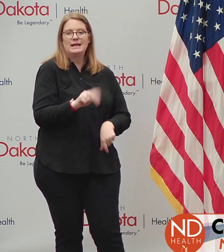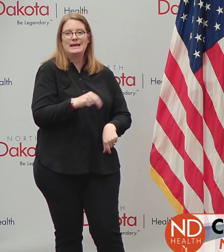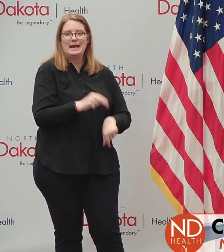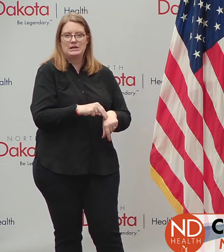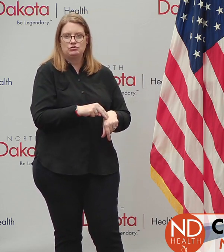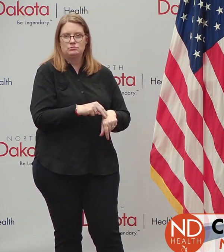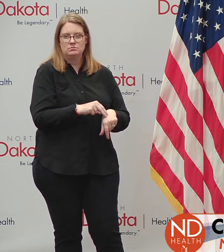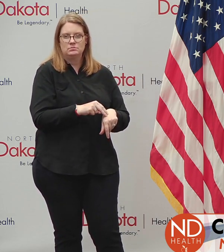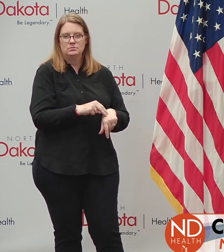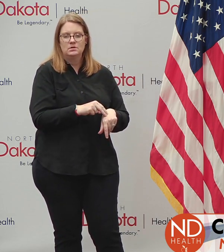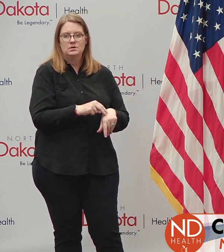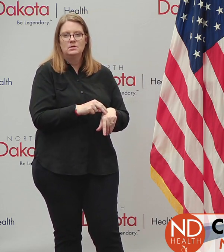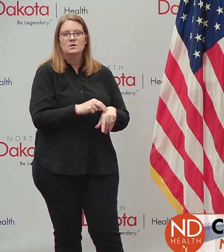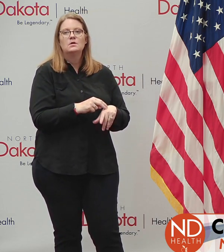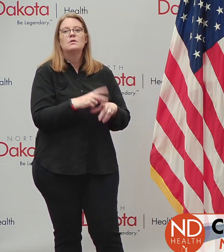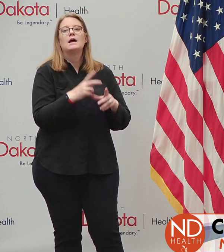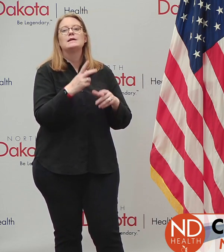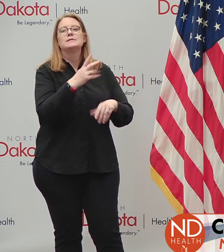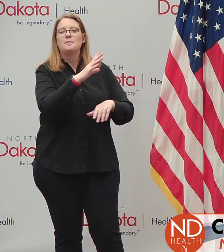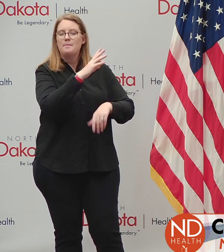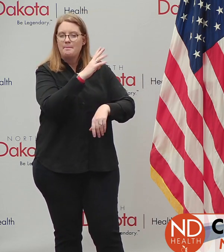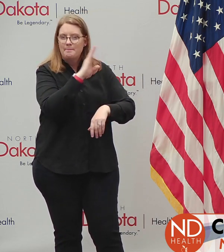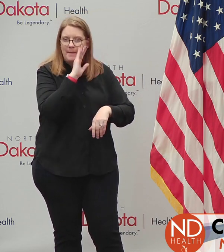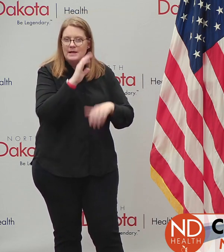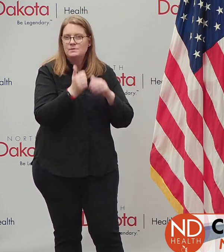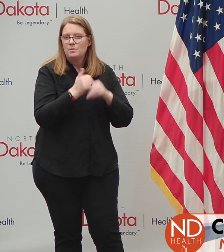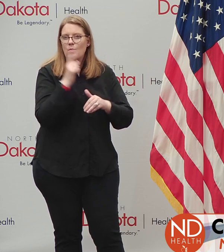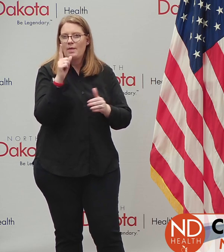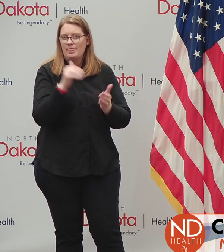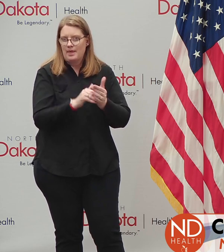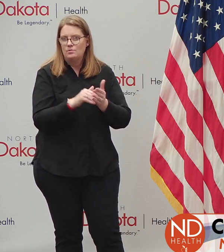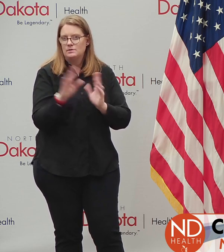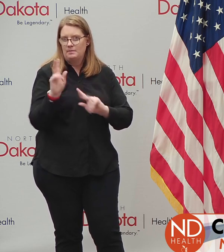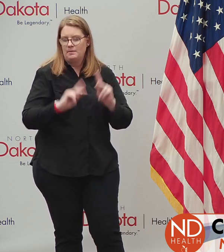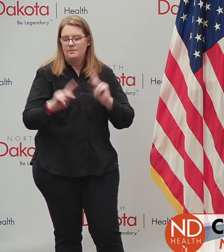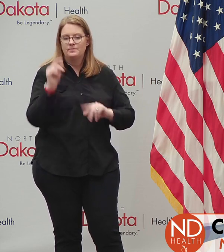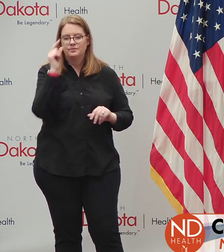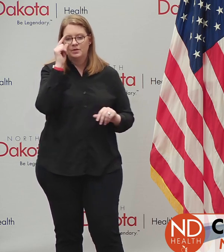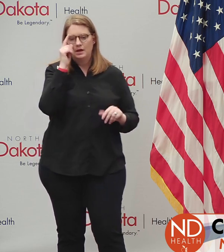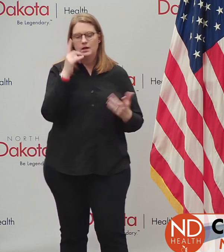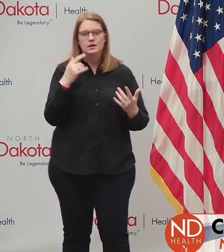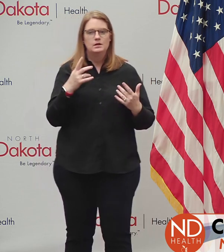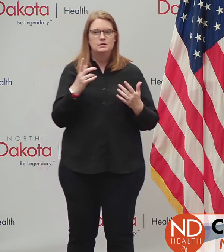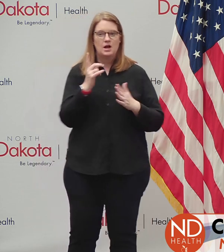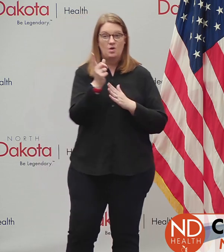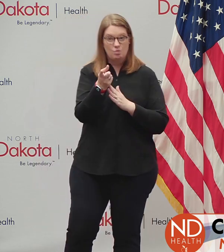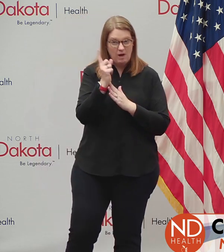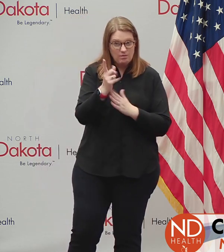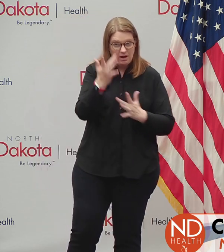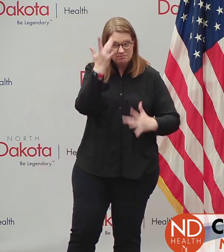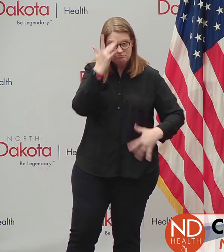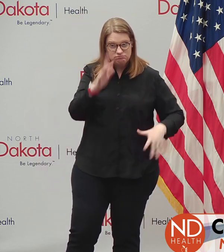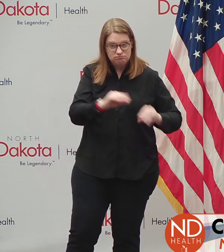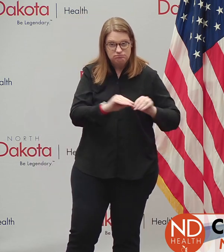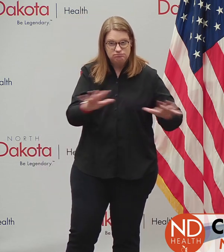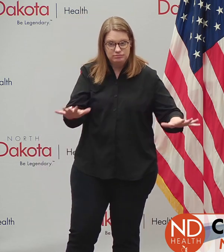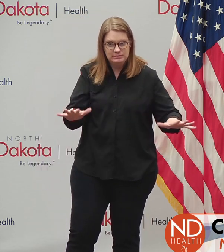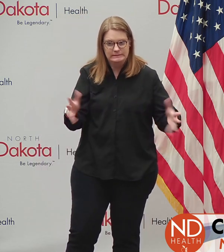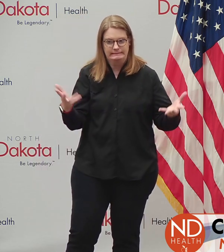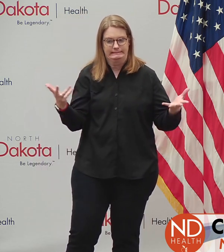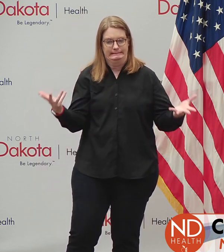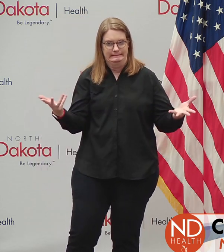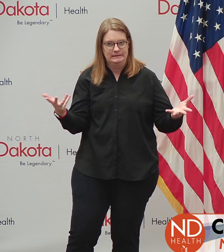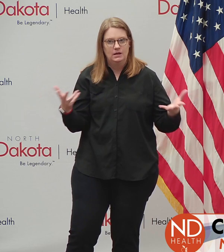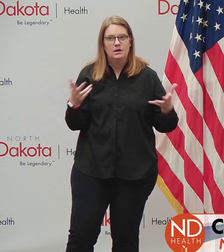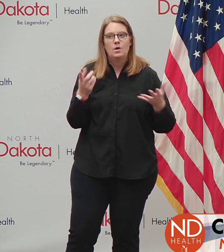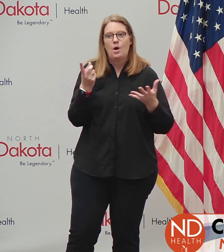inpatient beds per thousand populations. So, early on in this pandemic, there was little information as to clinical